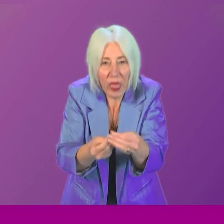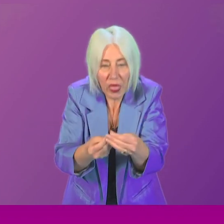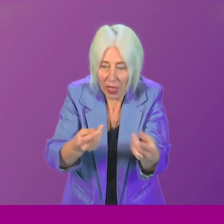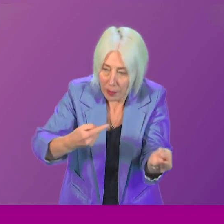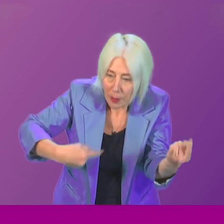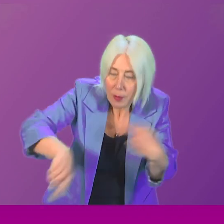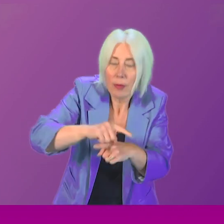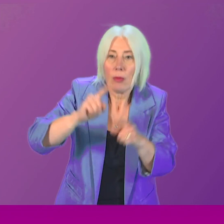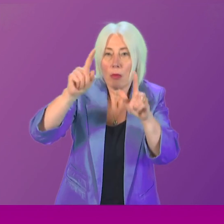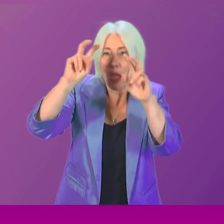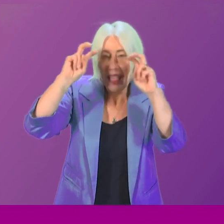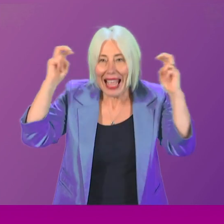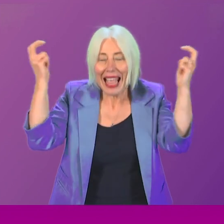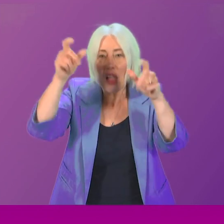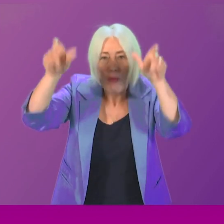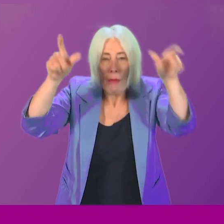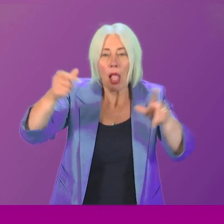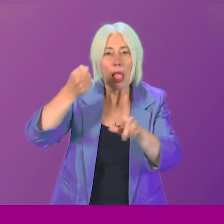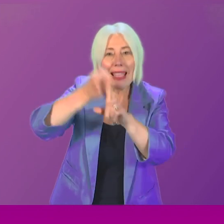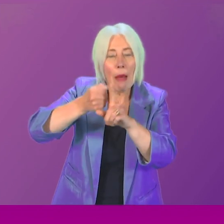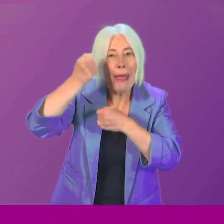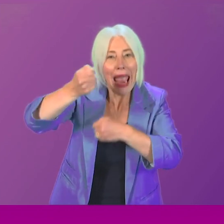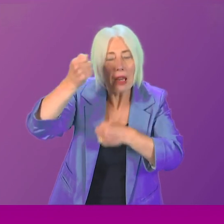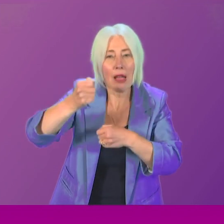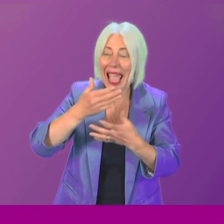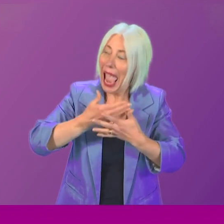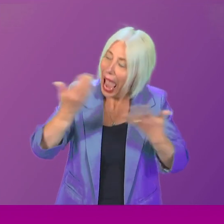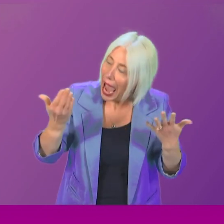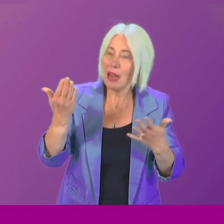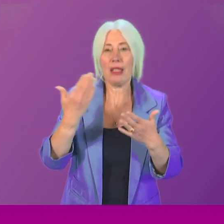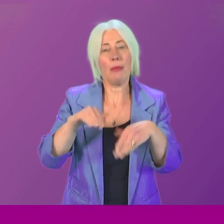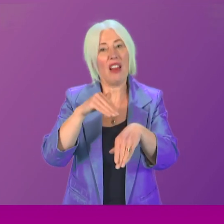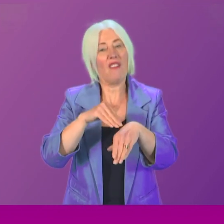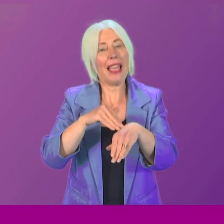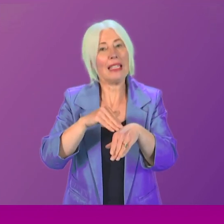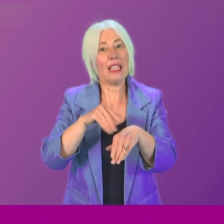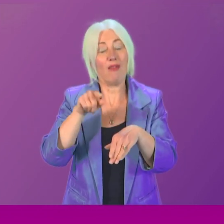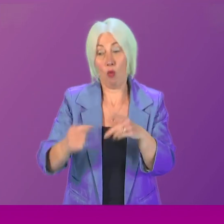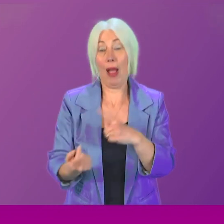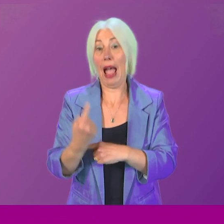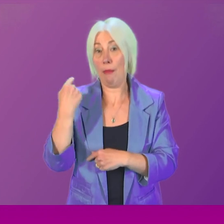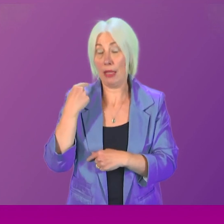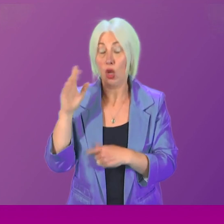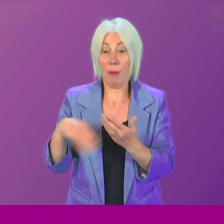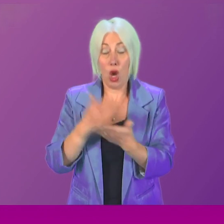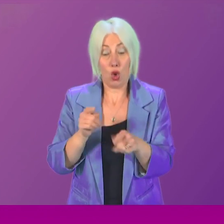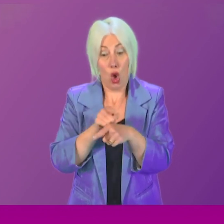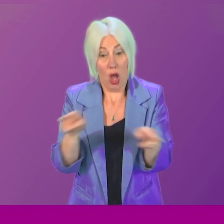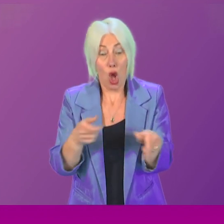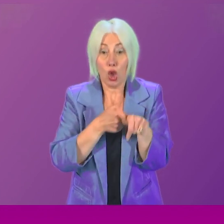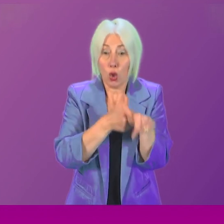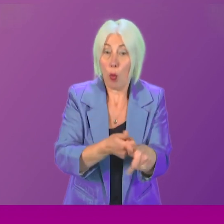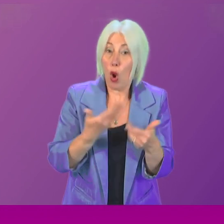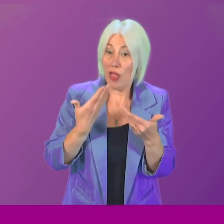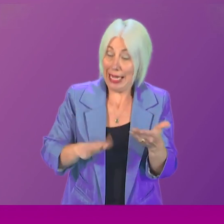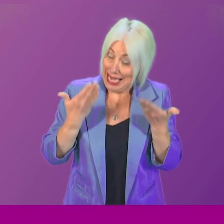gallery, campaigners and everyone across our country that has been affected by these practices to ensure that the support that they need now and